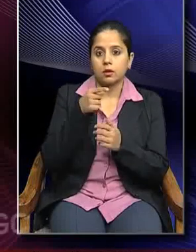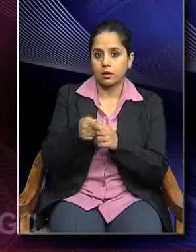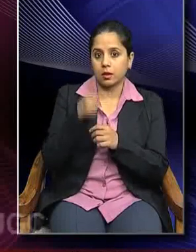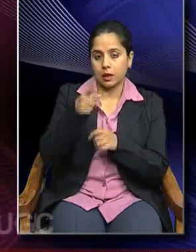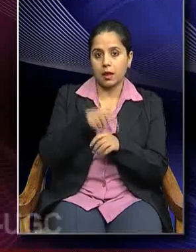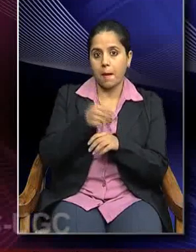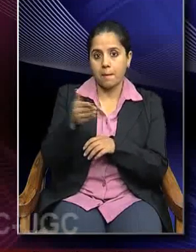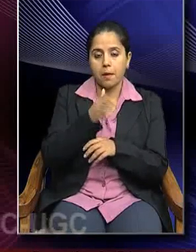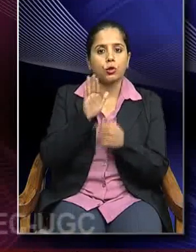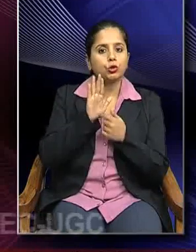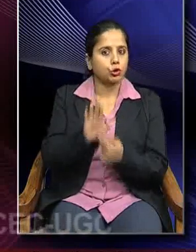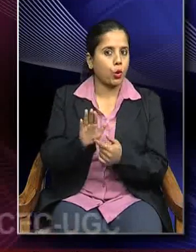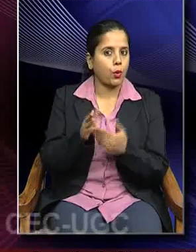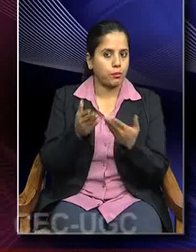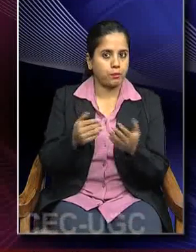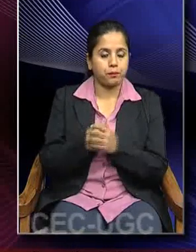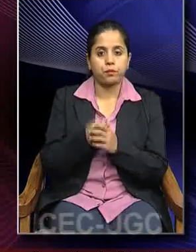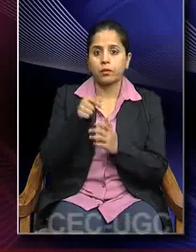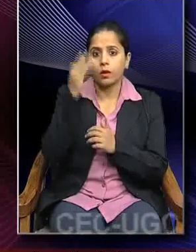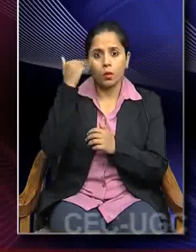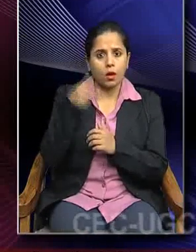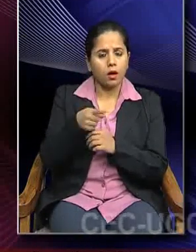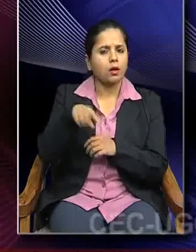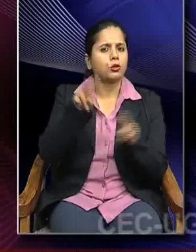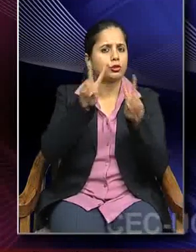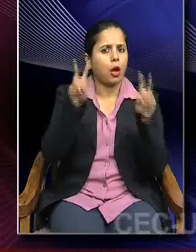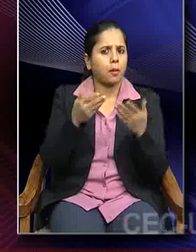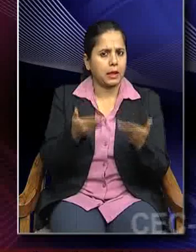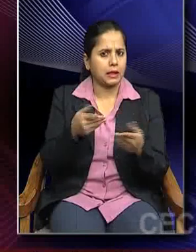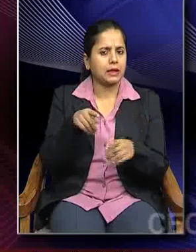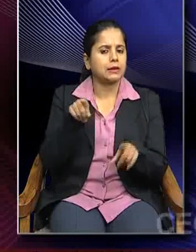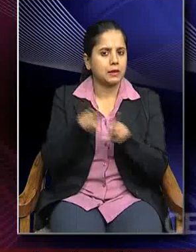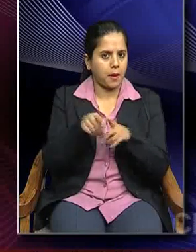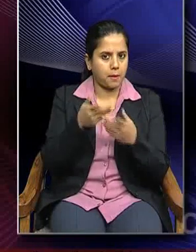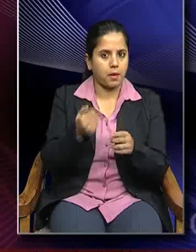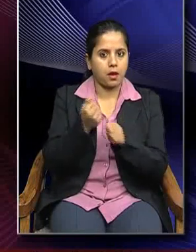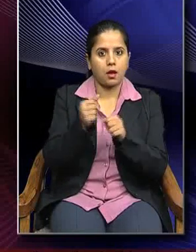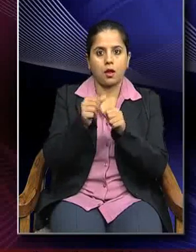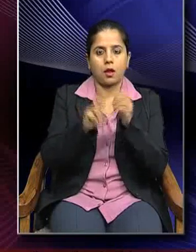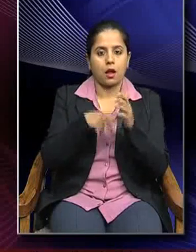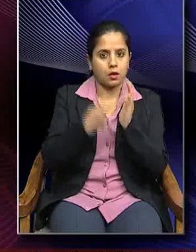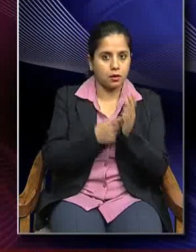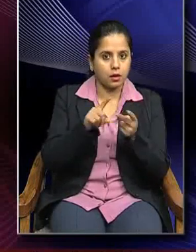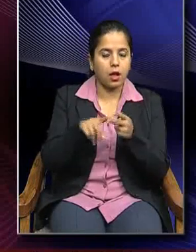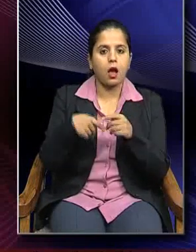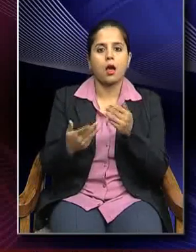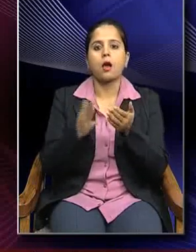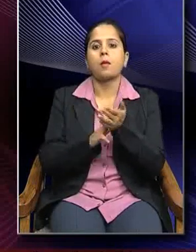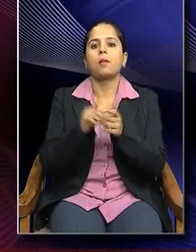period represented because it is in this context that Gandhar and Mathura art emerged